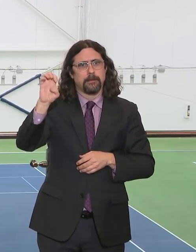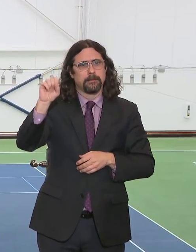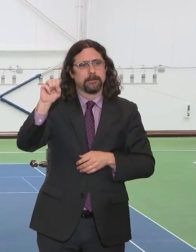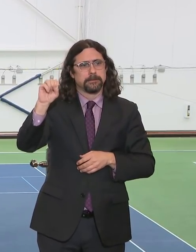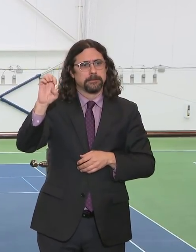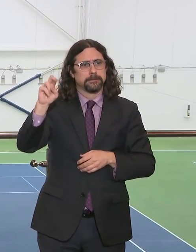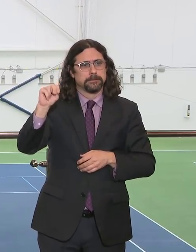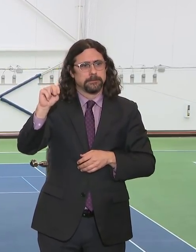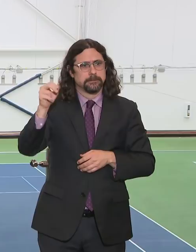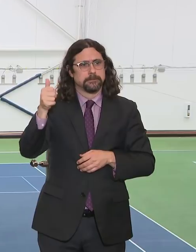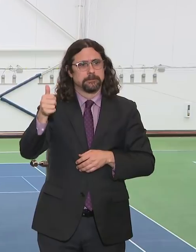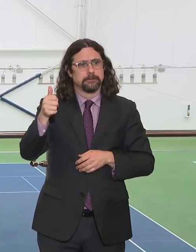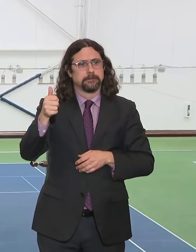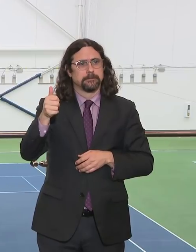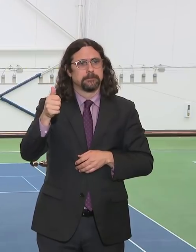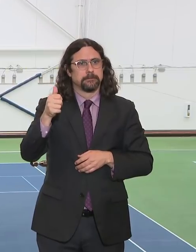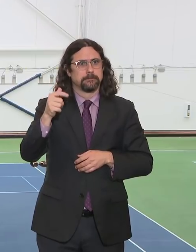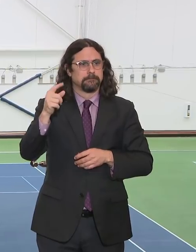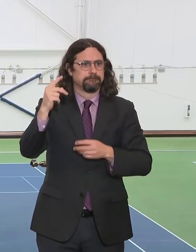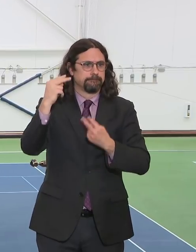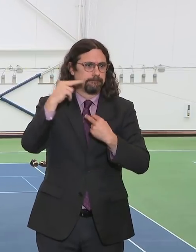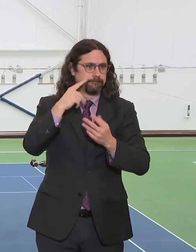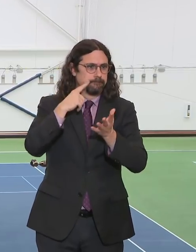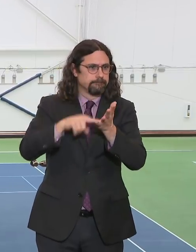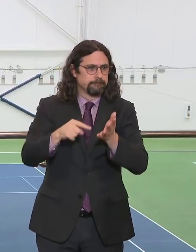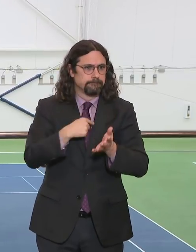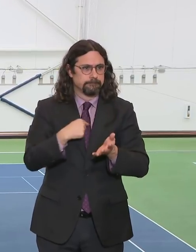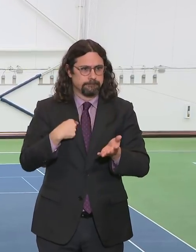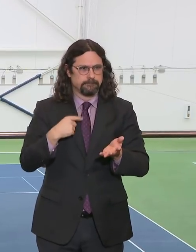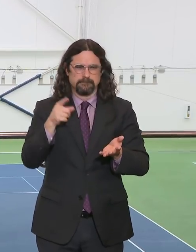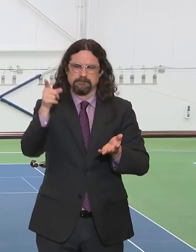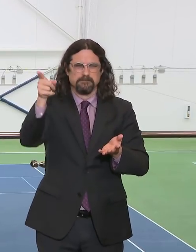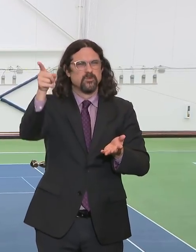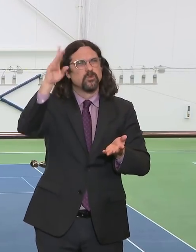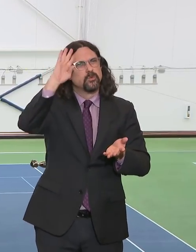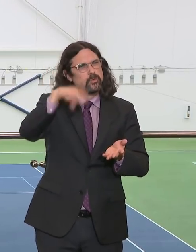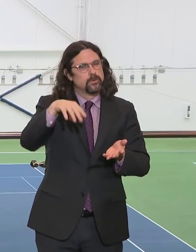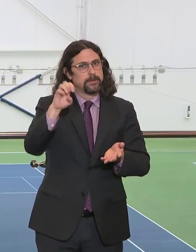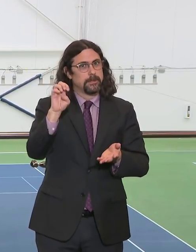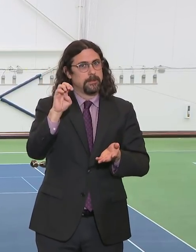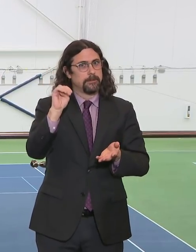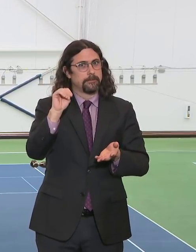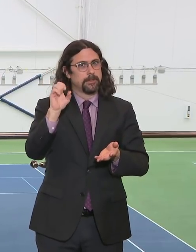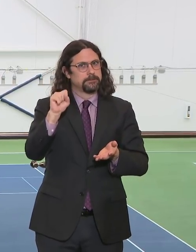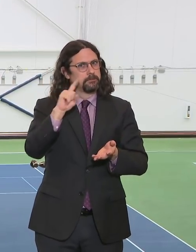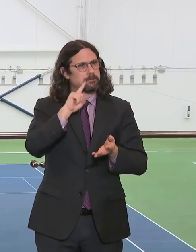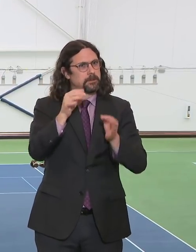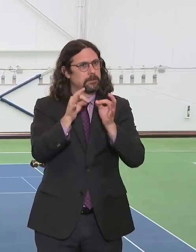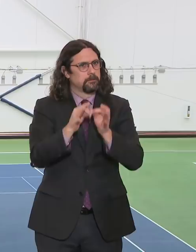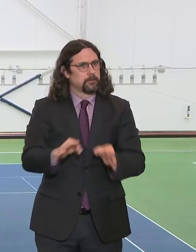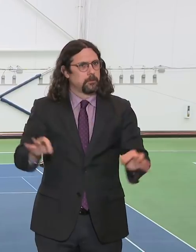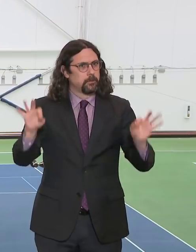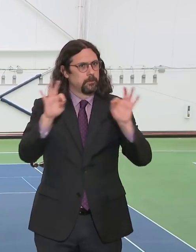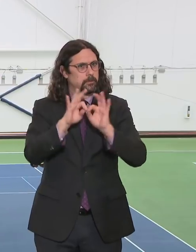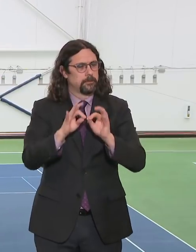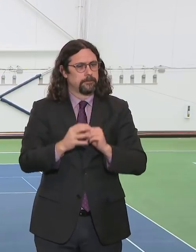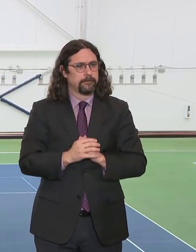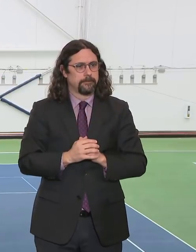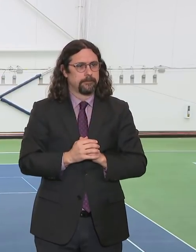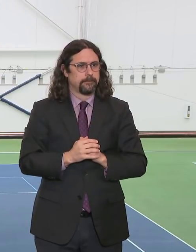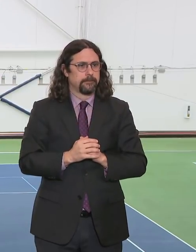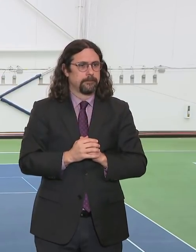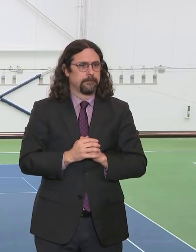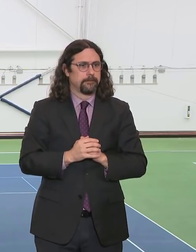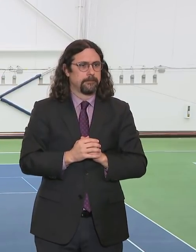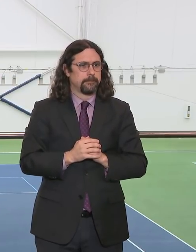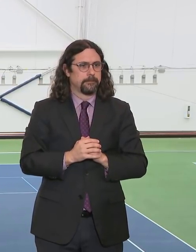important EMS is to the city. So, I want to tell you that we announced this morning formally that